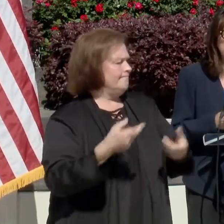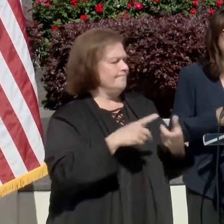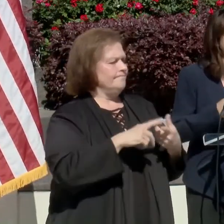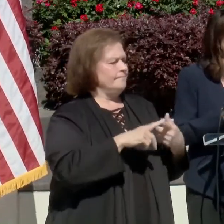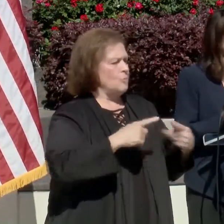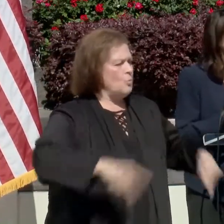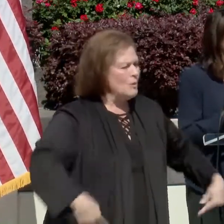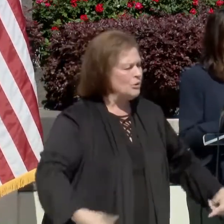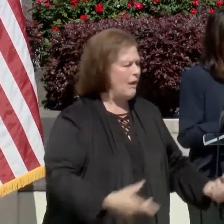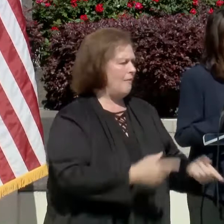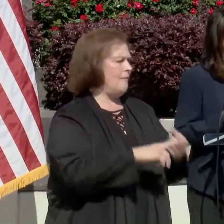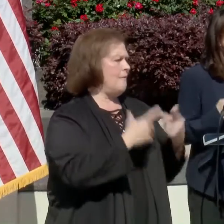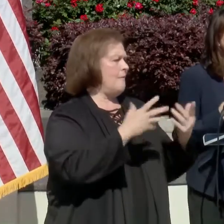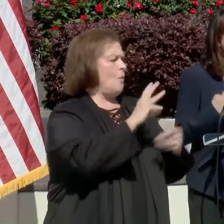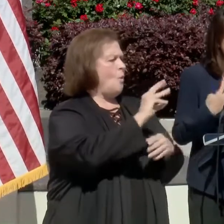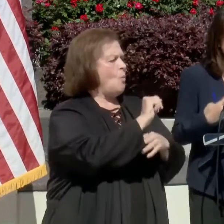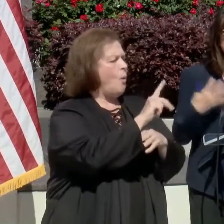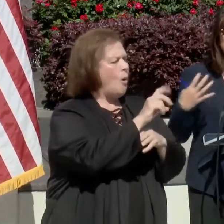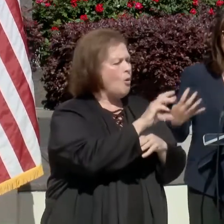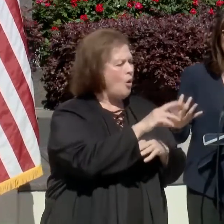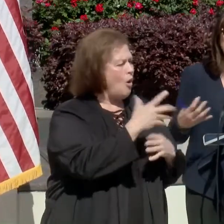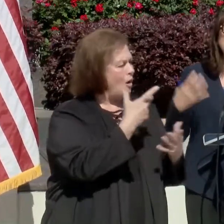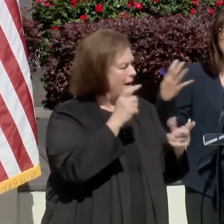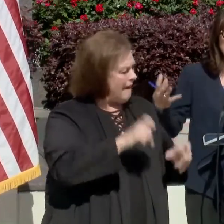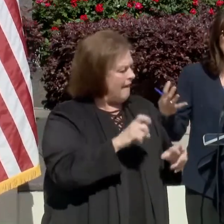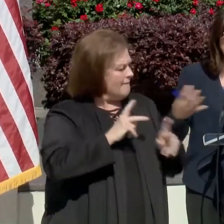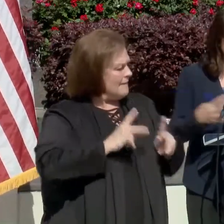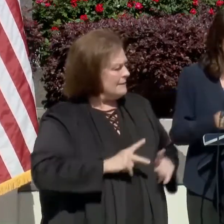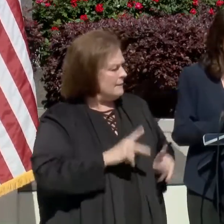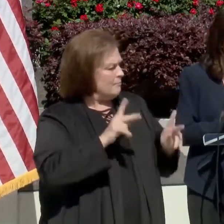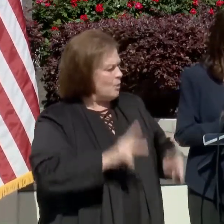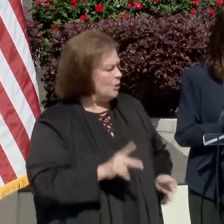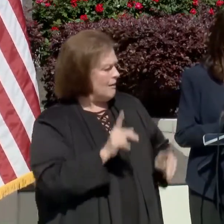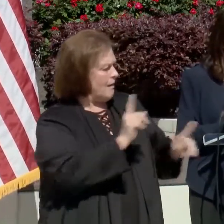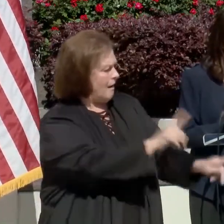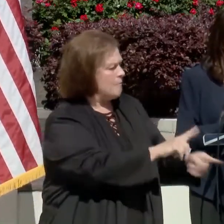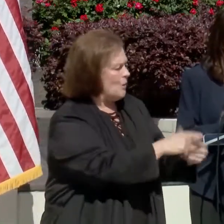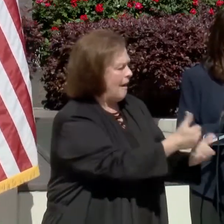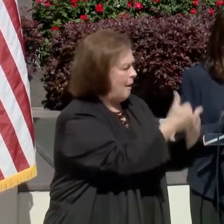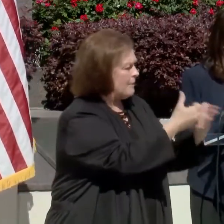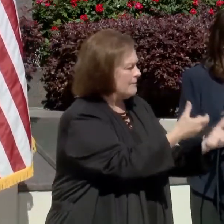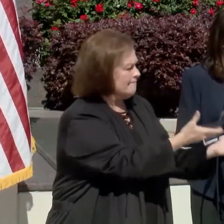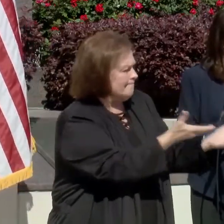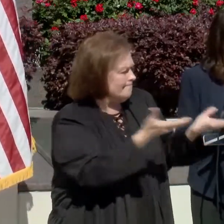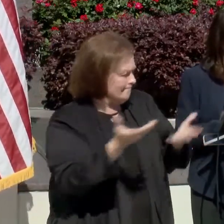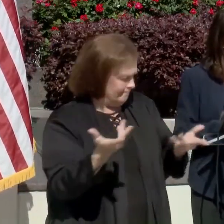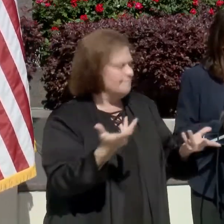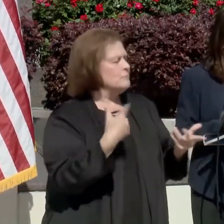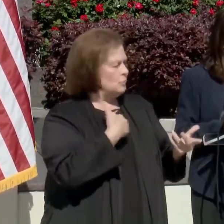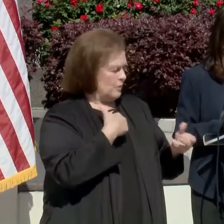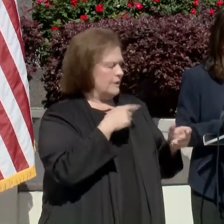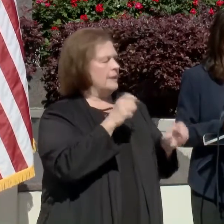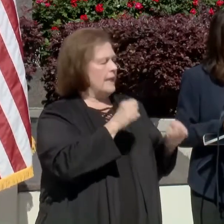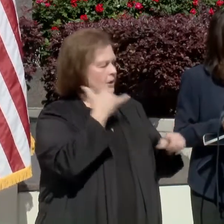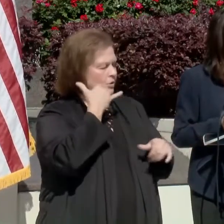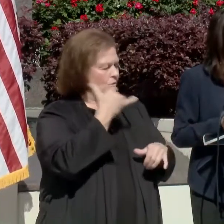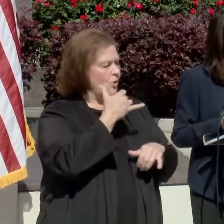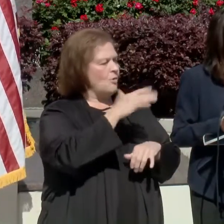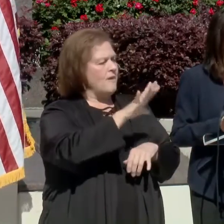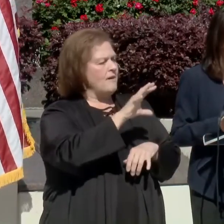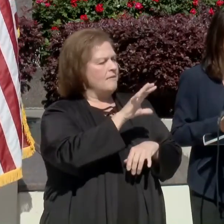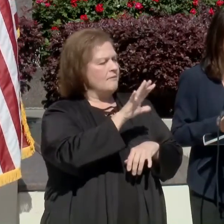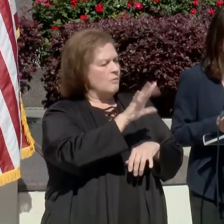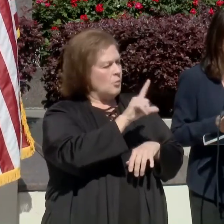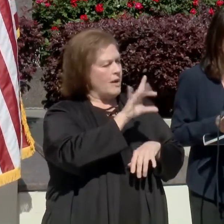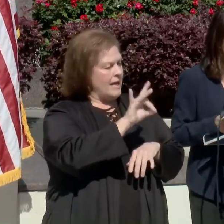wheelchair, a walker or a cane, they need some physical help to go somewhere and get a vaccine. You call the same number 518